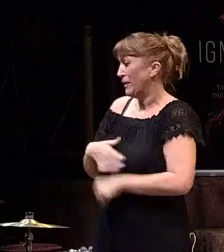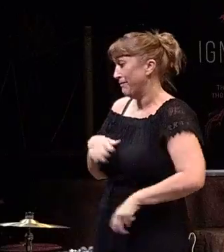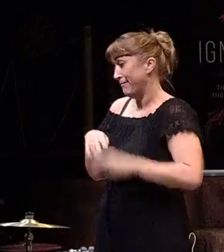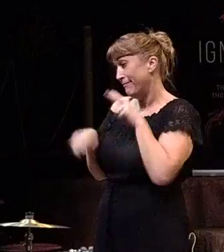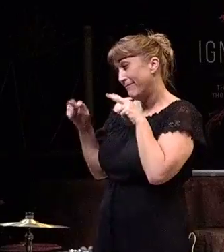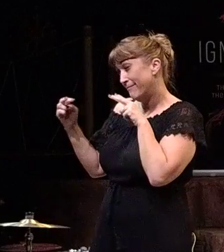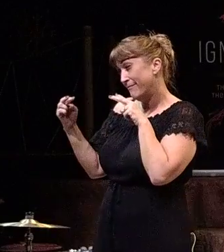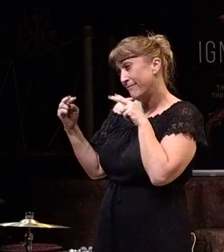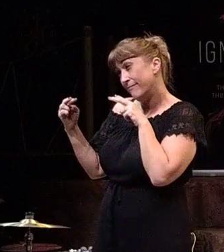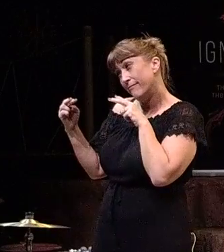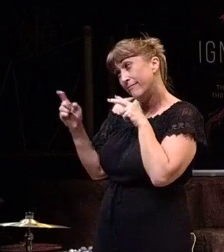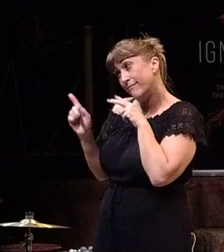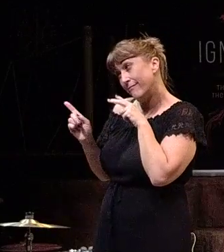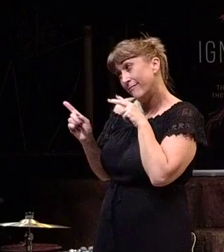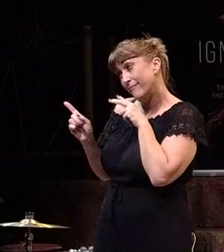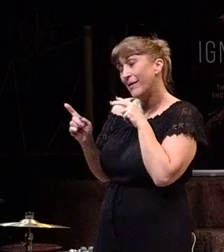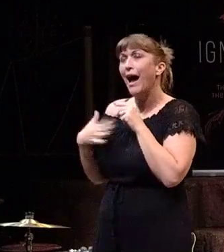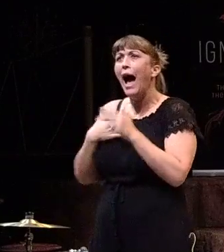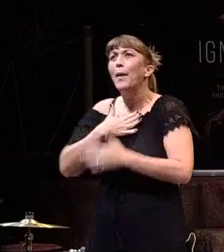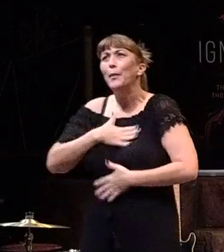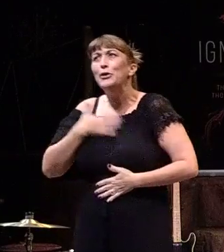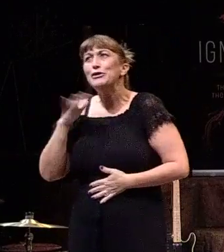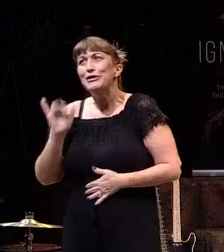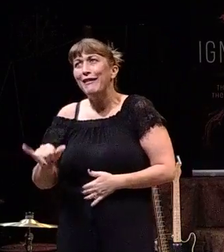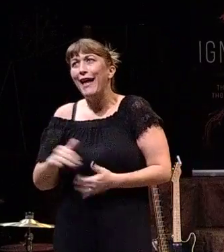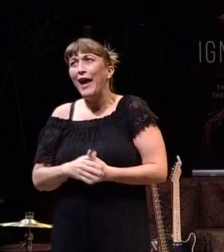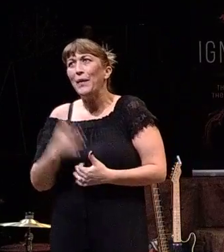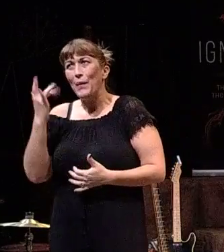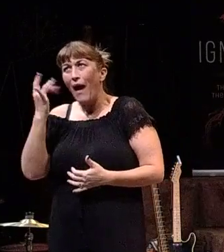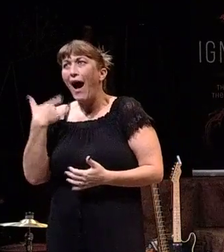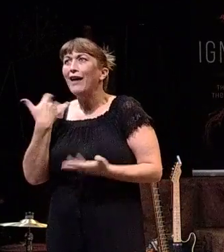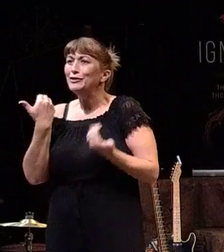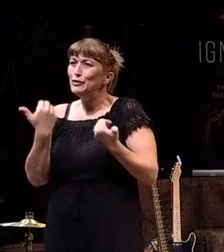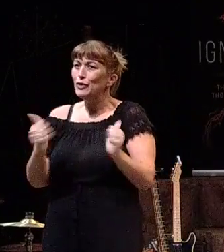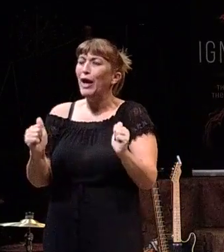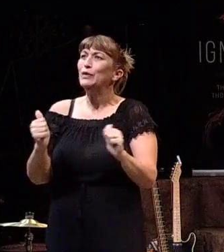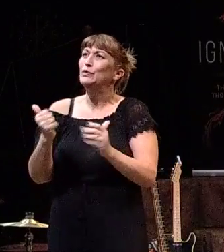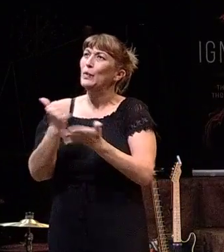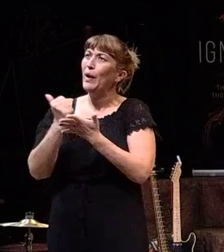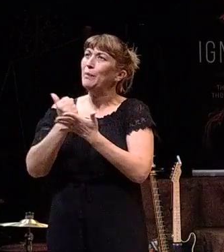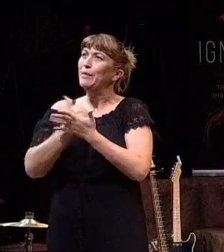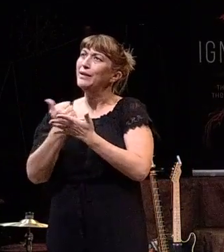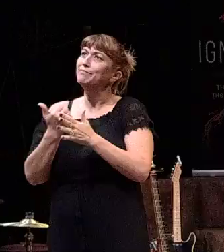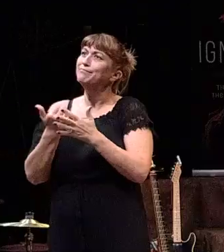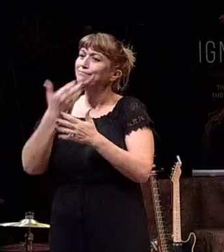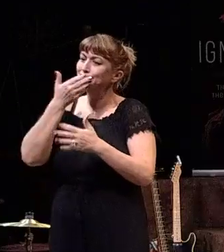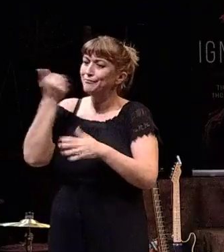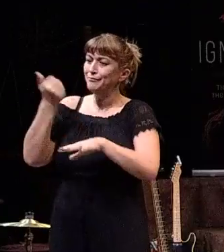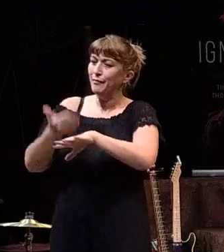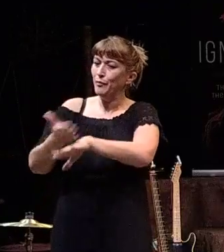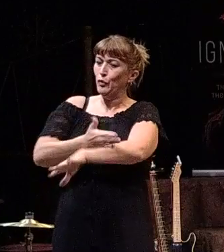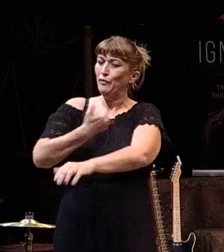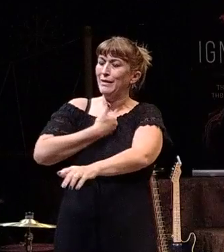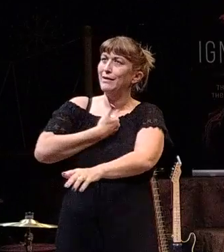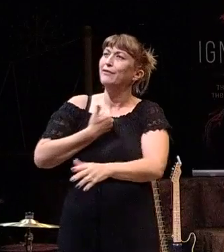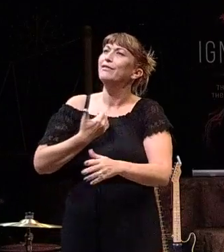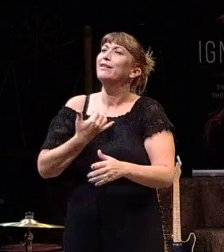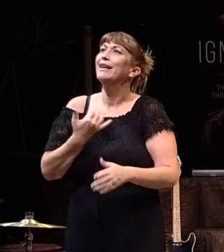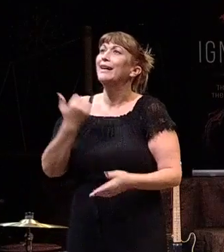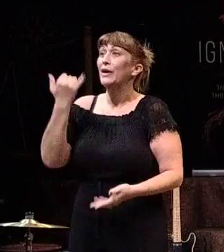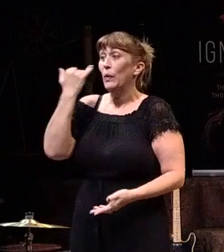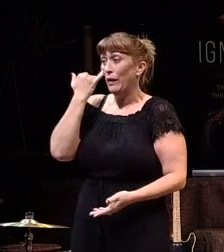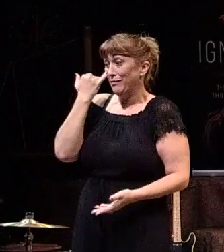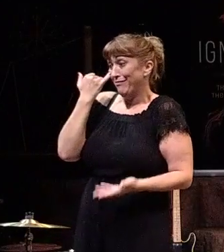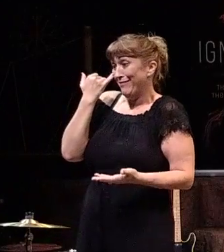dirty look, which I appreciate because she's trying to help me be better. She's calling me higher. Now, whether I choose